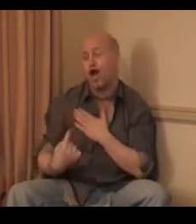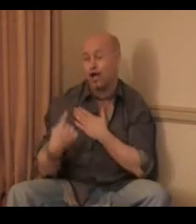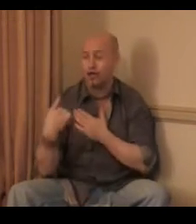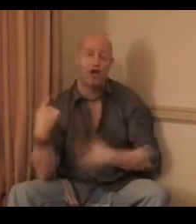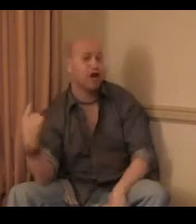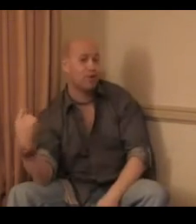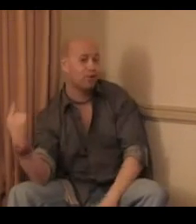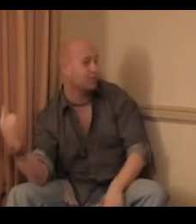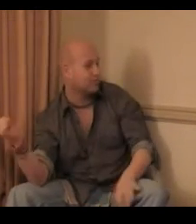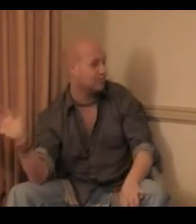love